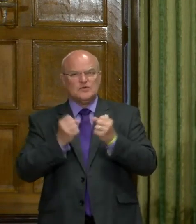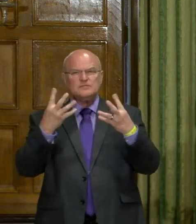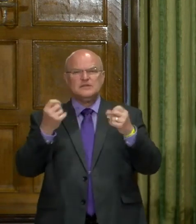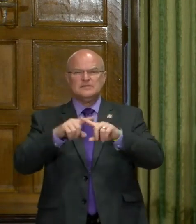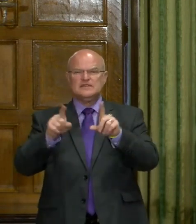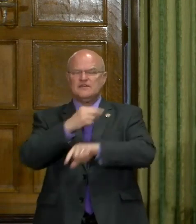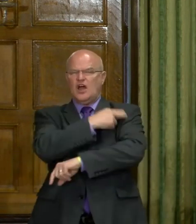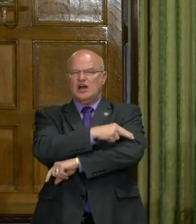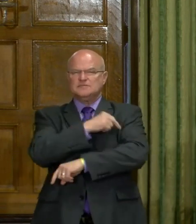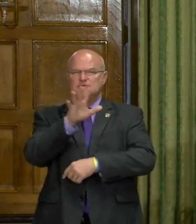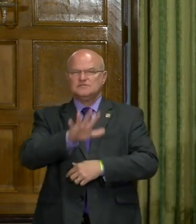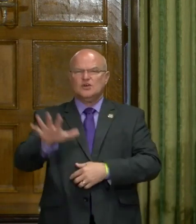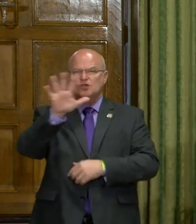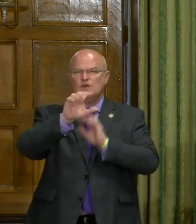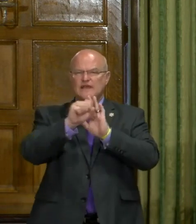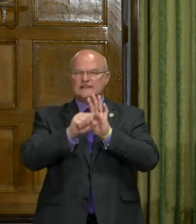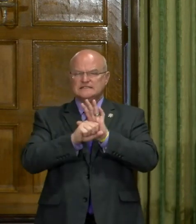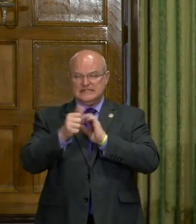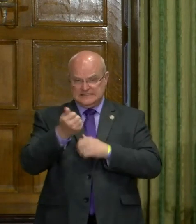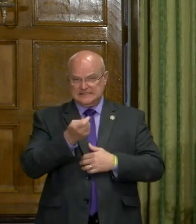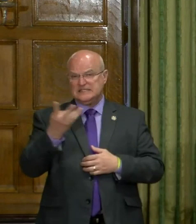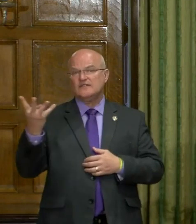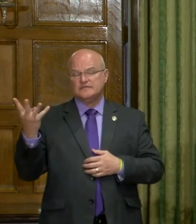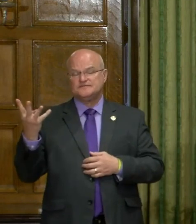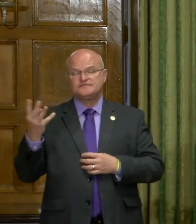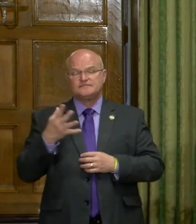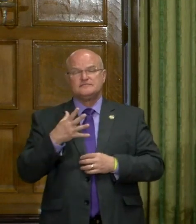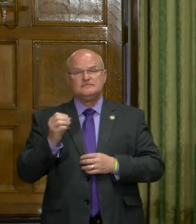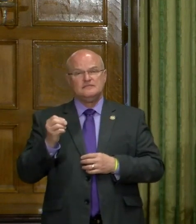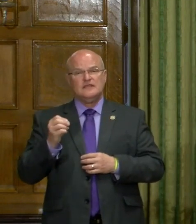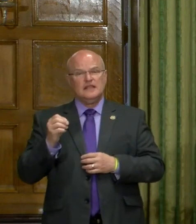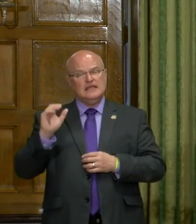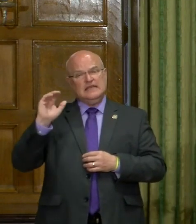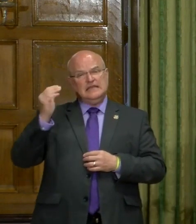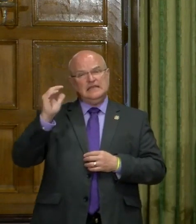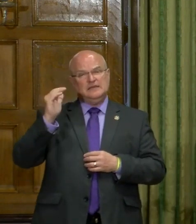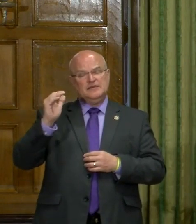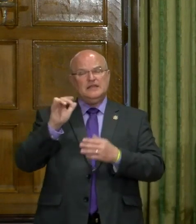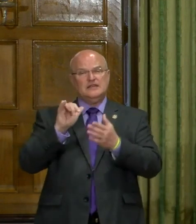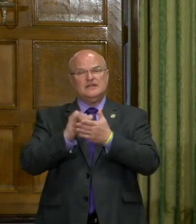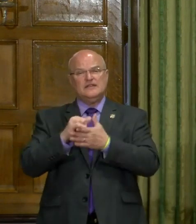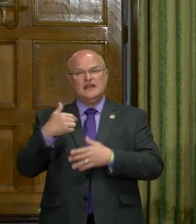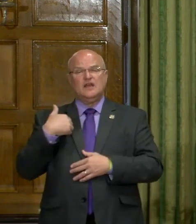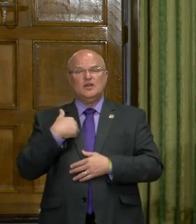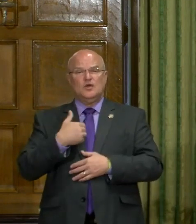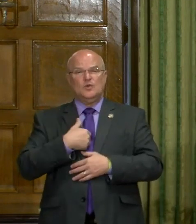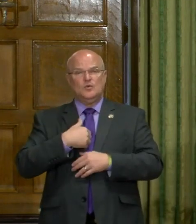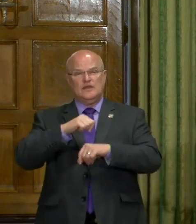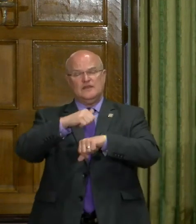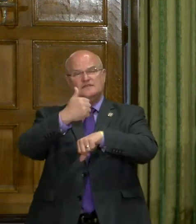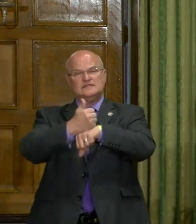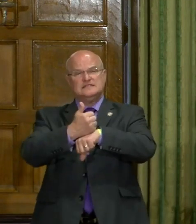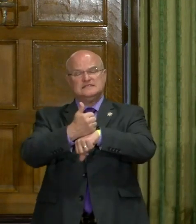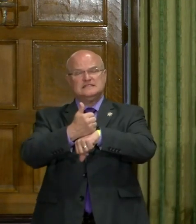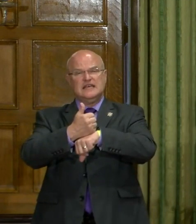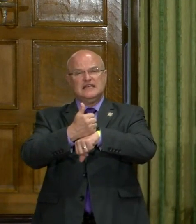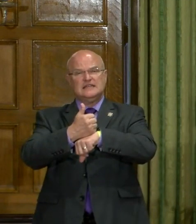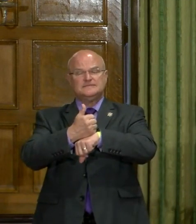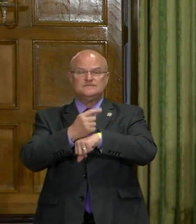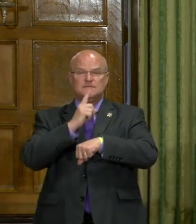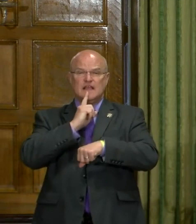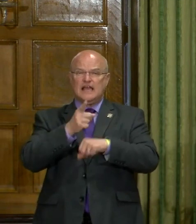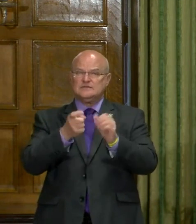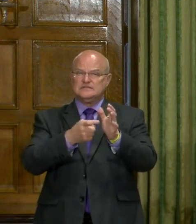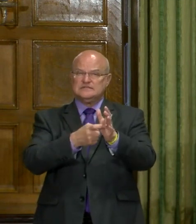a lot of hospitals around the state, a number of them, and, uh, it, it appears to me that we've set a, that